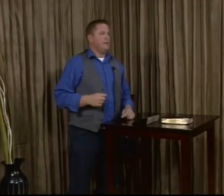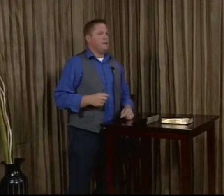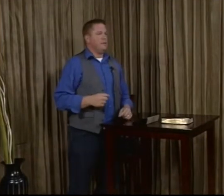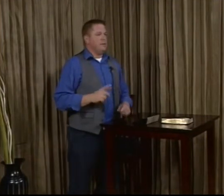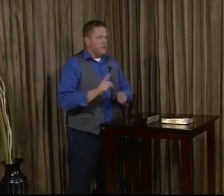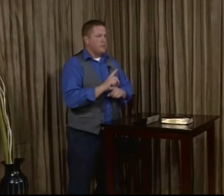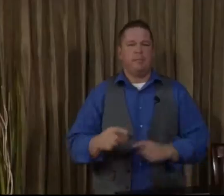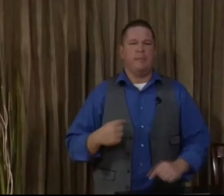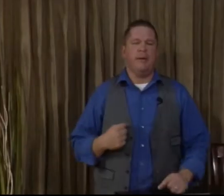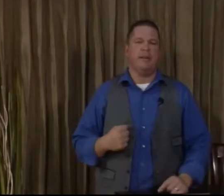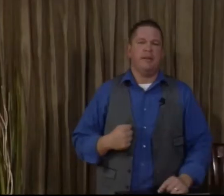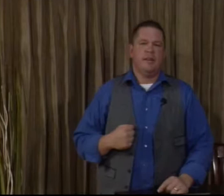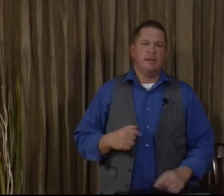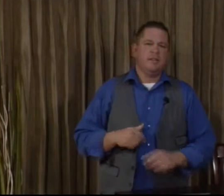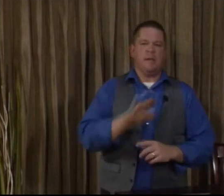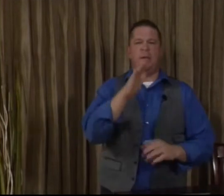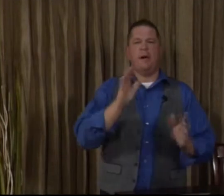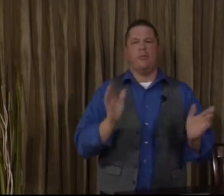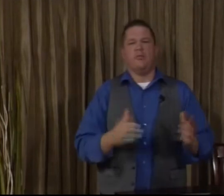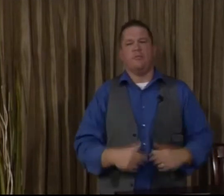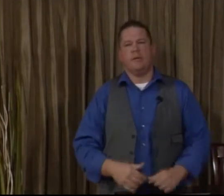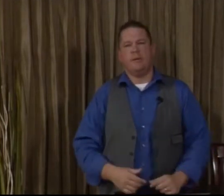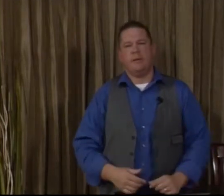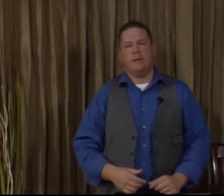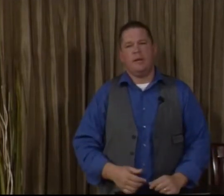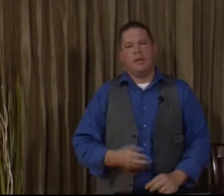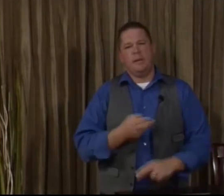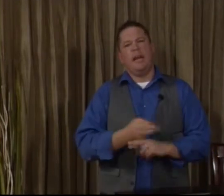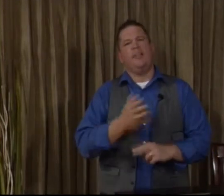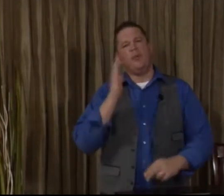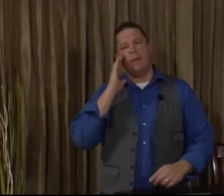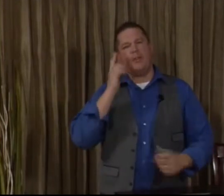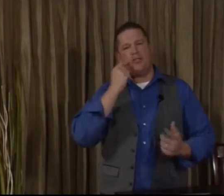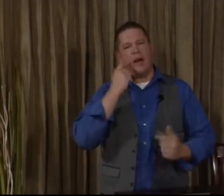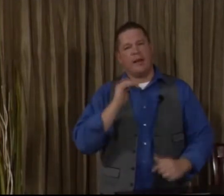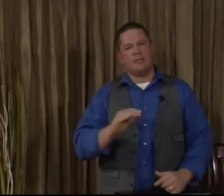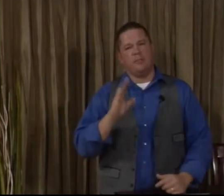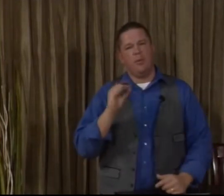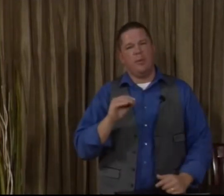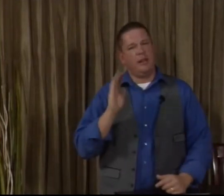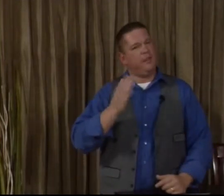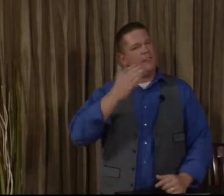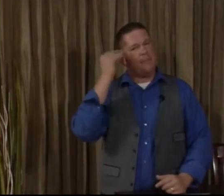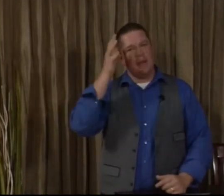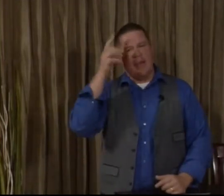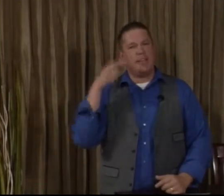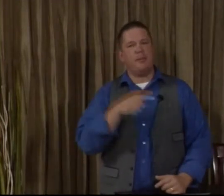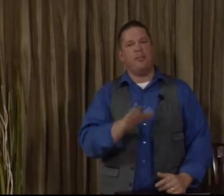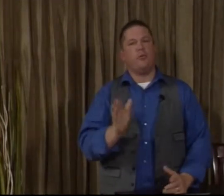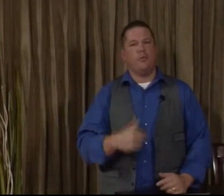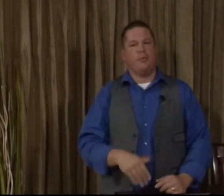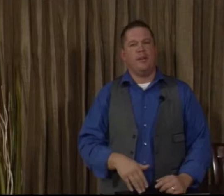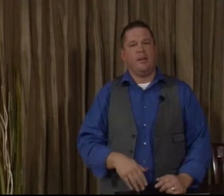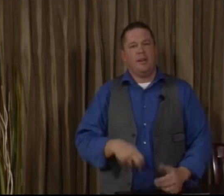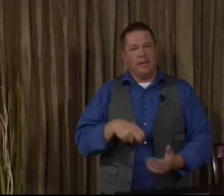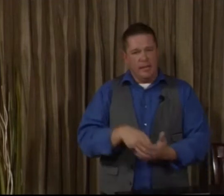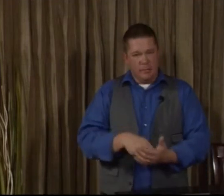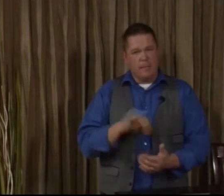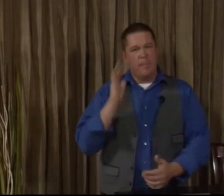discipline me and send me to my room. I'd be laying there in bed crying as a little boy, but I'll never forget my dad coming in the room, kneeling by my